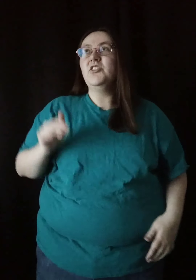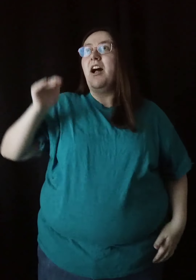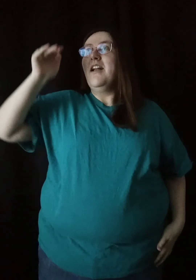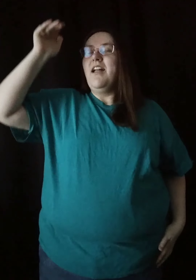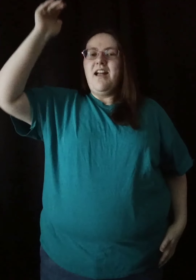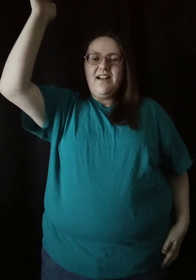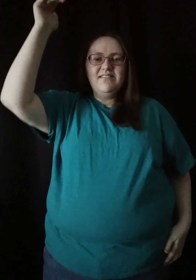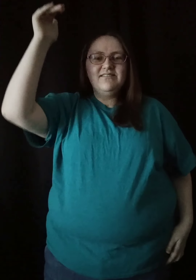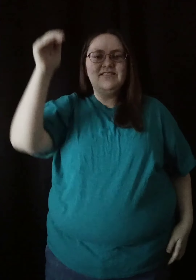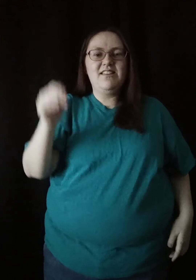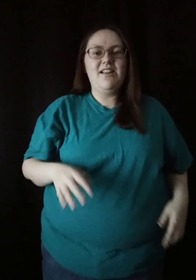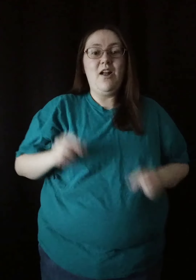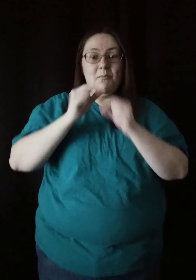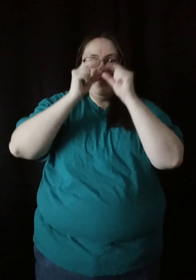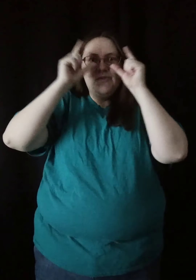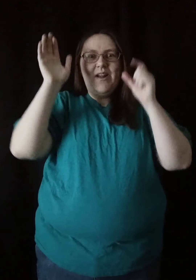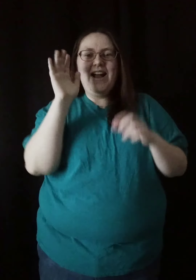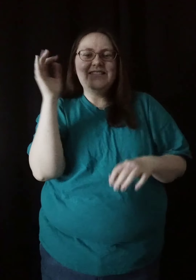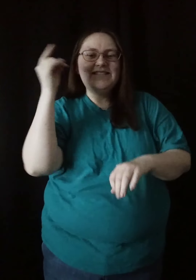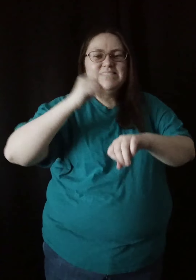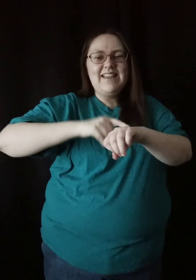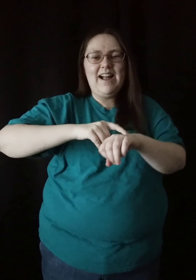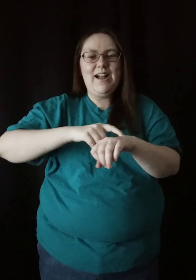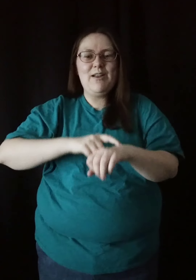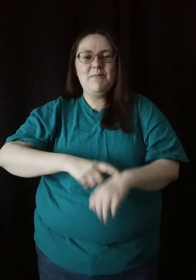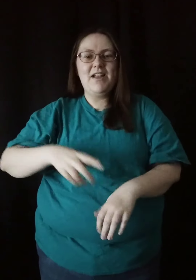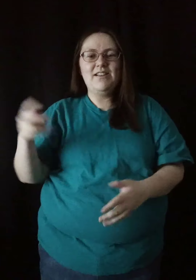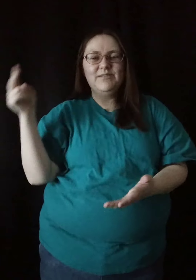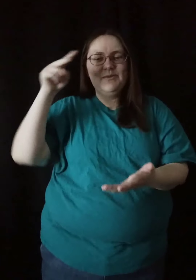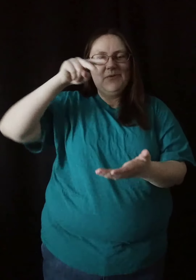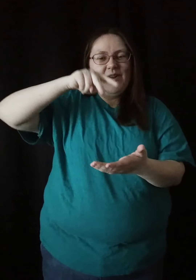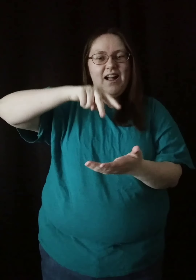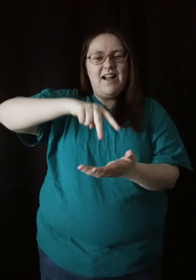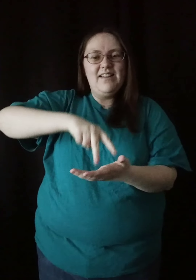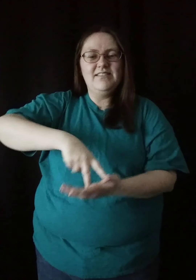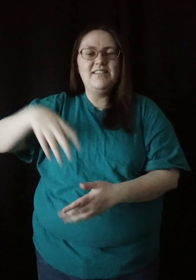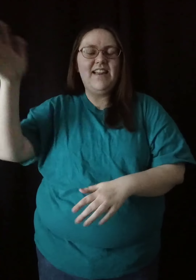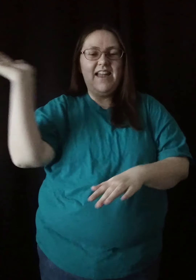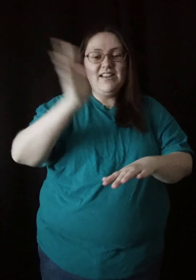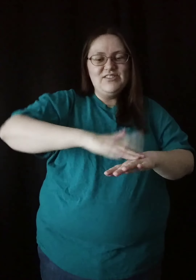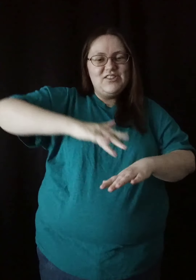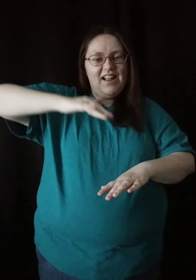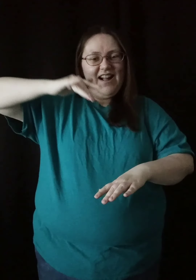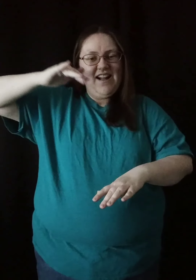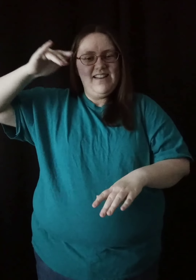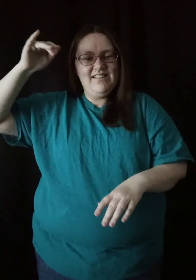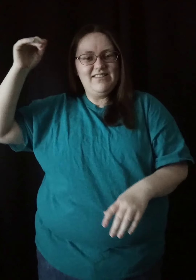can you feel the Open your eyes, it's time to rise and shine